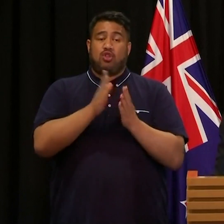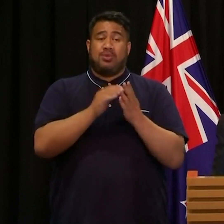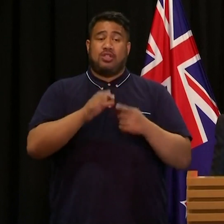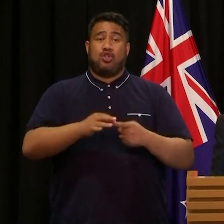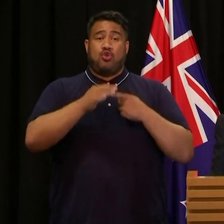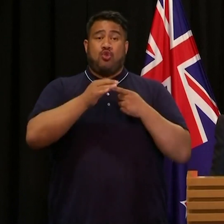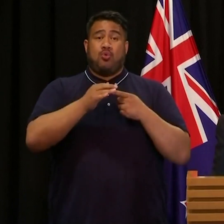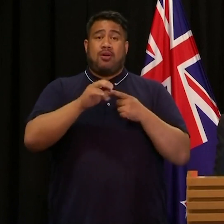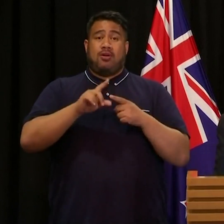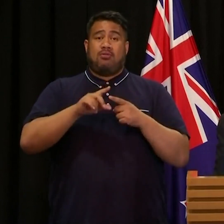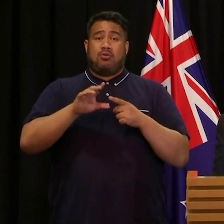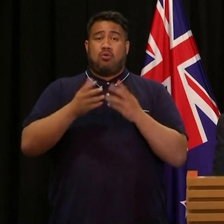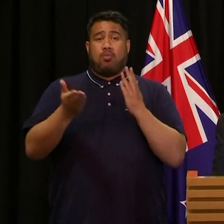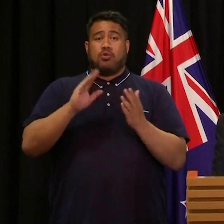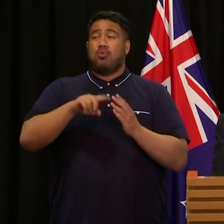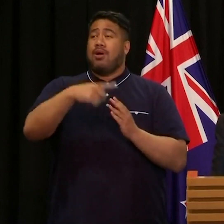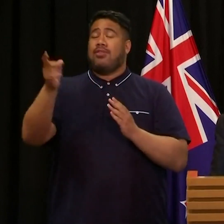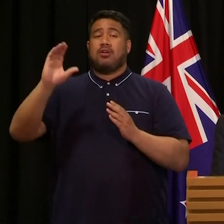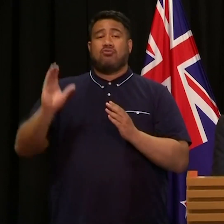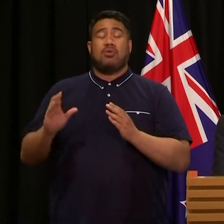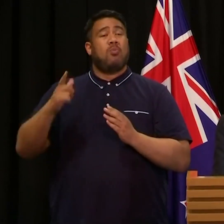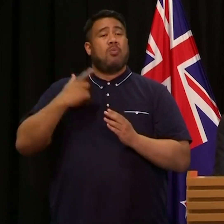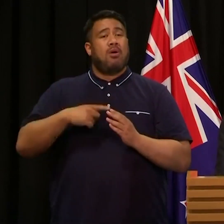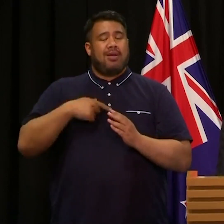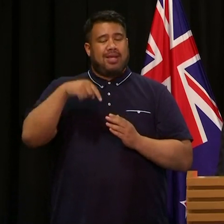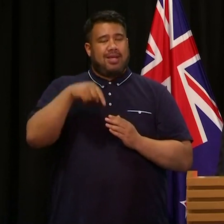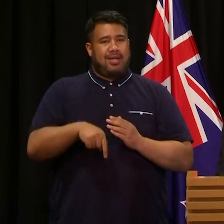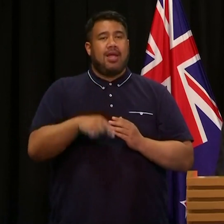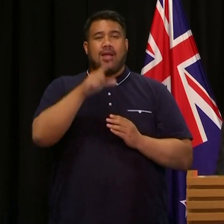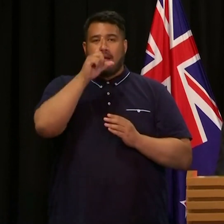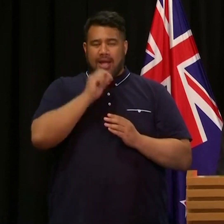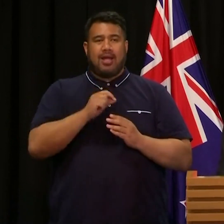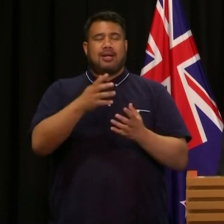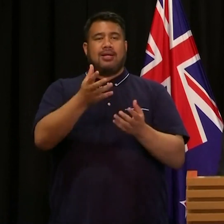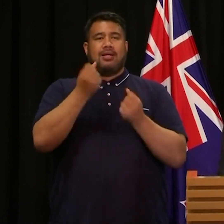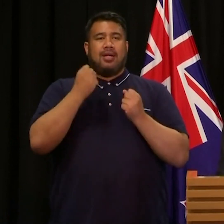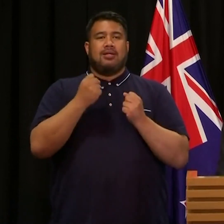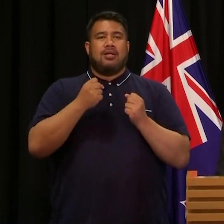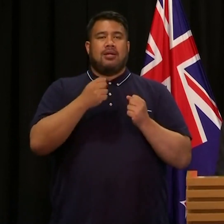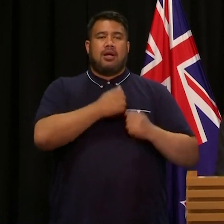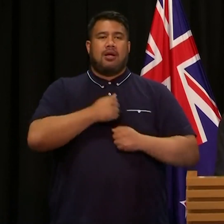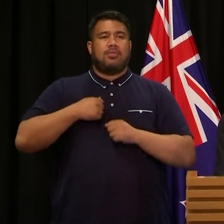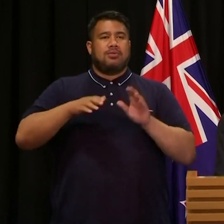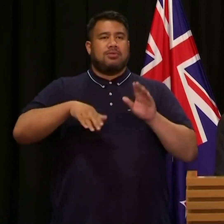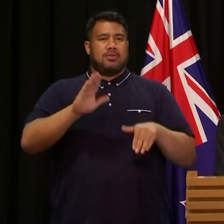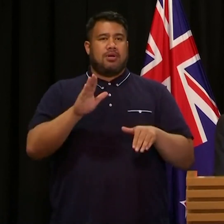many other nations. The availability of military-style semi-automatic weapons.